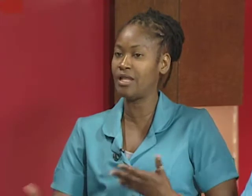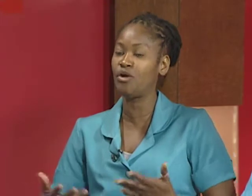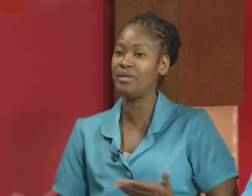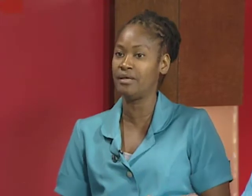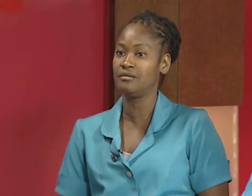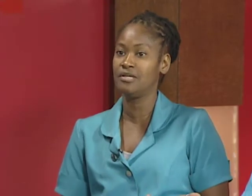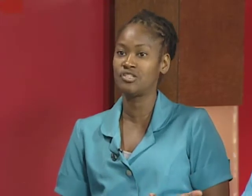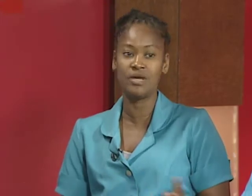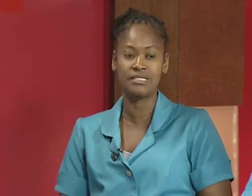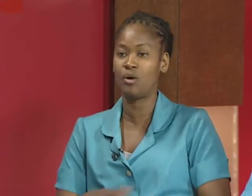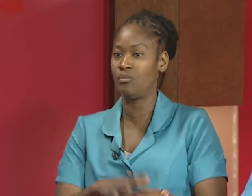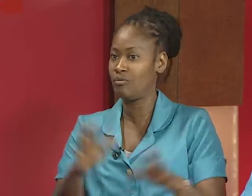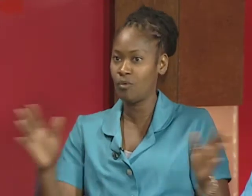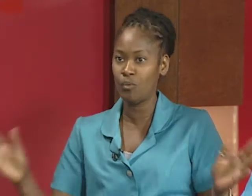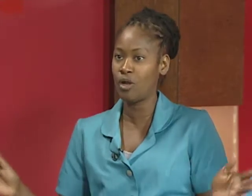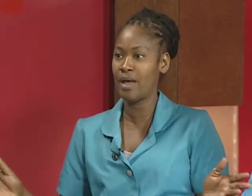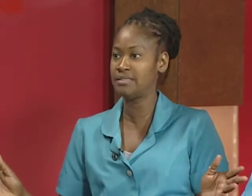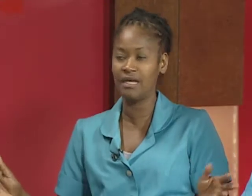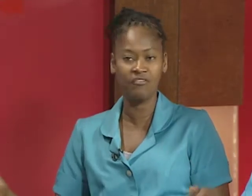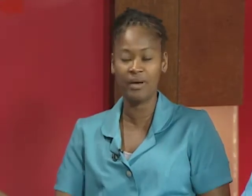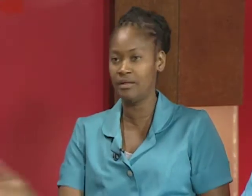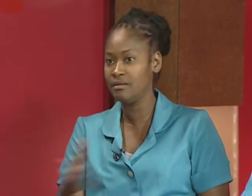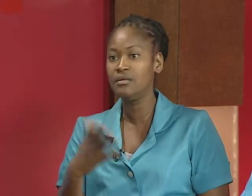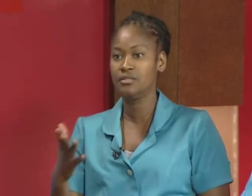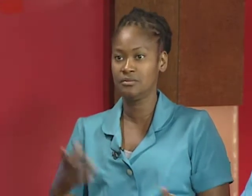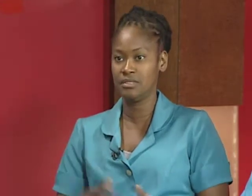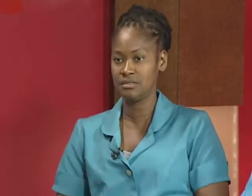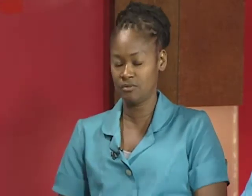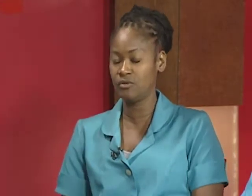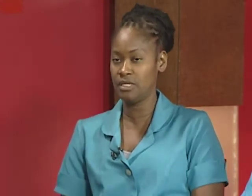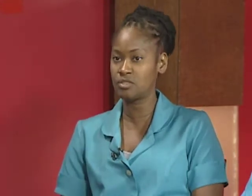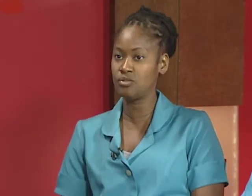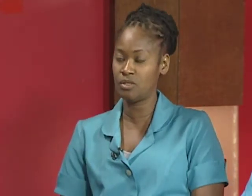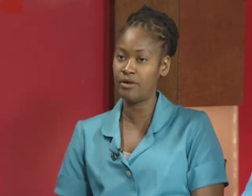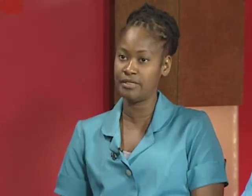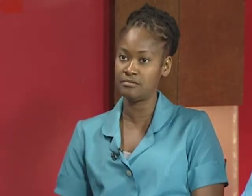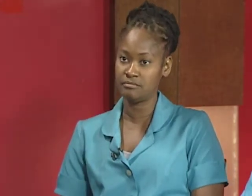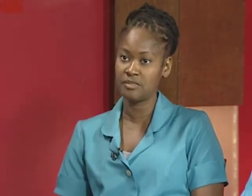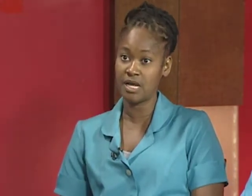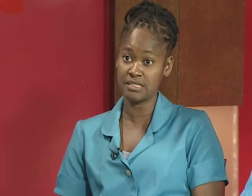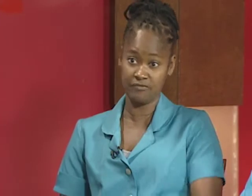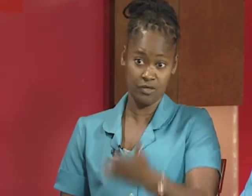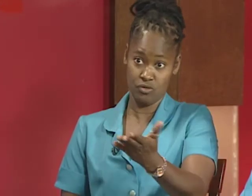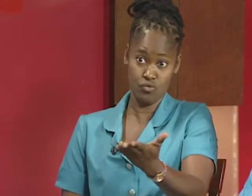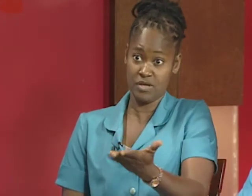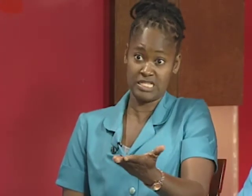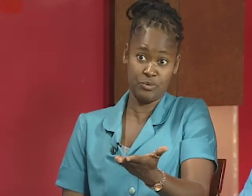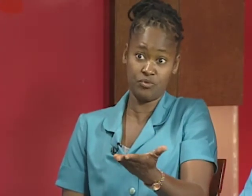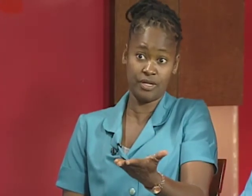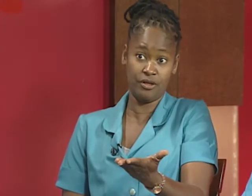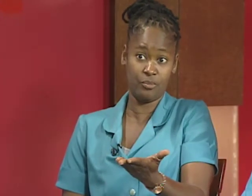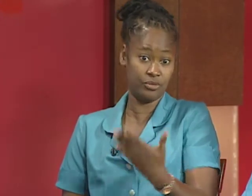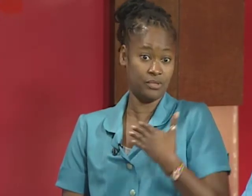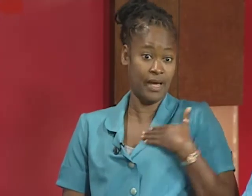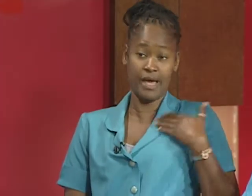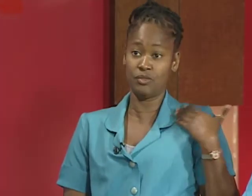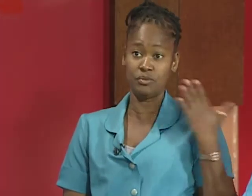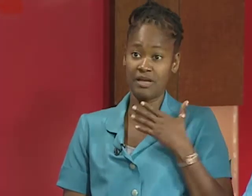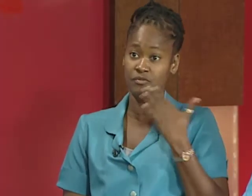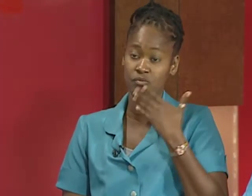they communicate so it's a worldwide thing everybody is you know it's good to learn it because if you can speak you can hear but i don't have no